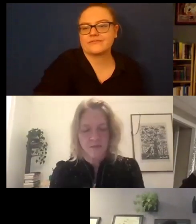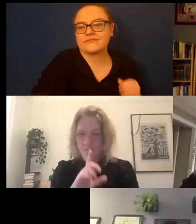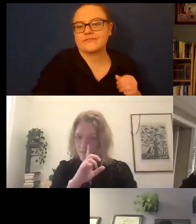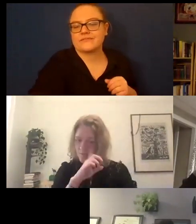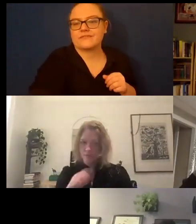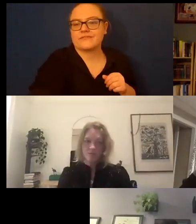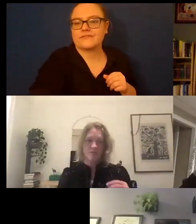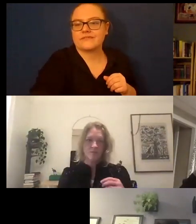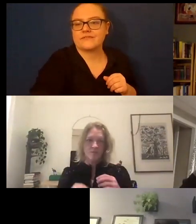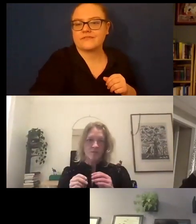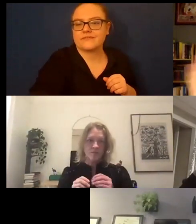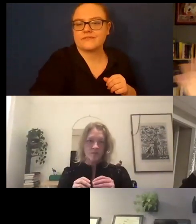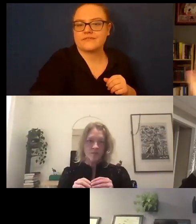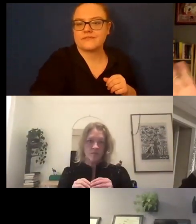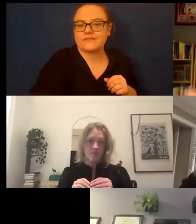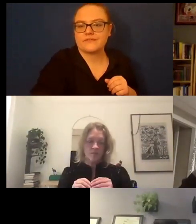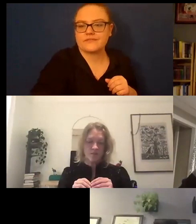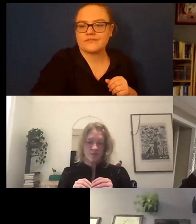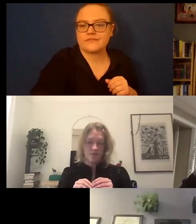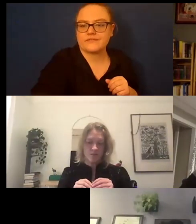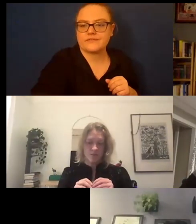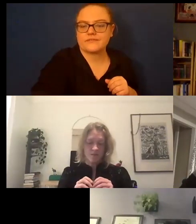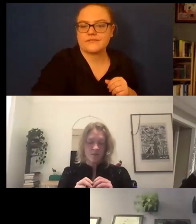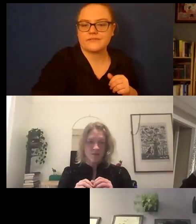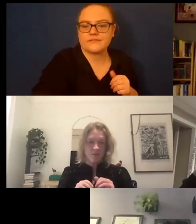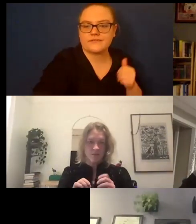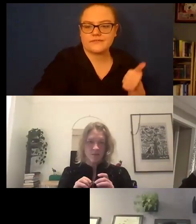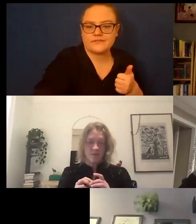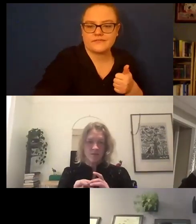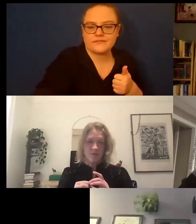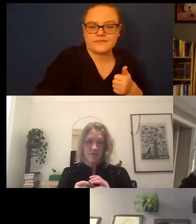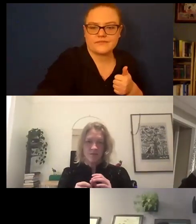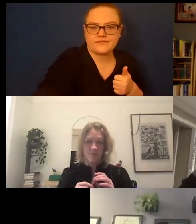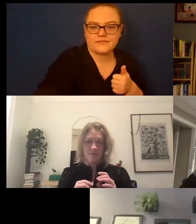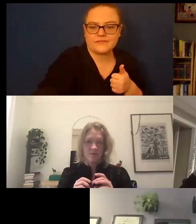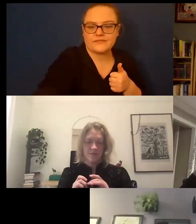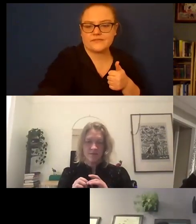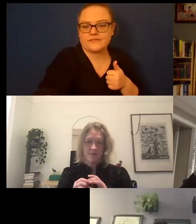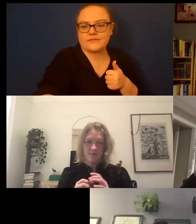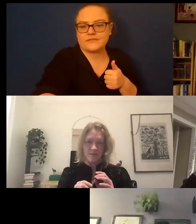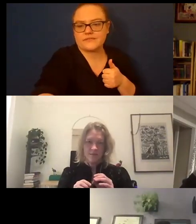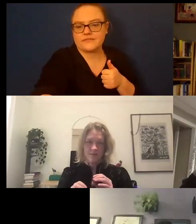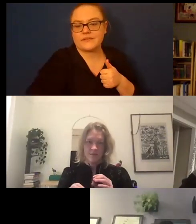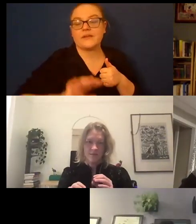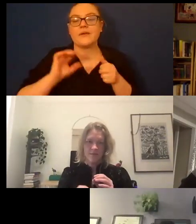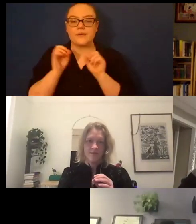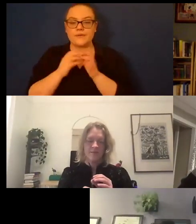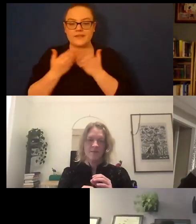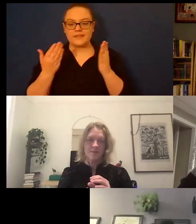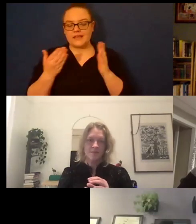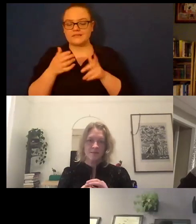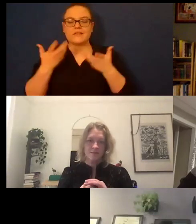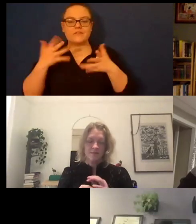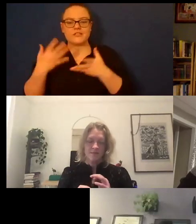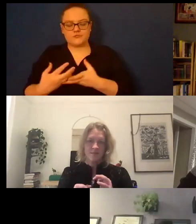in the order we read so that there's no pressure for who should speak next um and uh the things that have sustained me in 2020